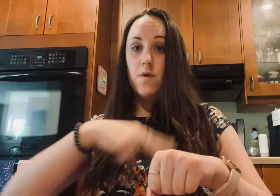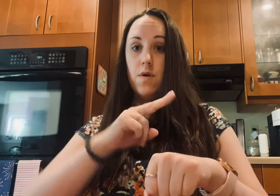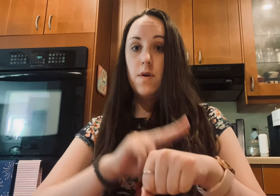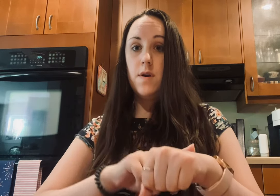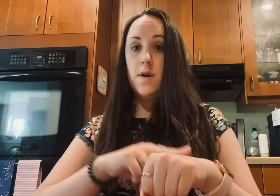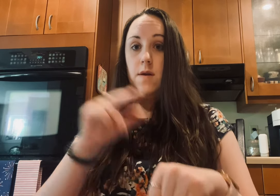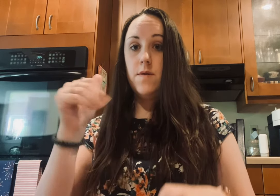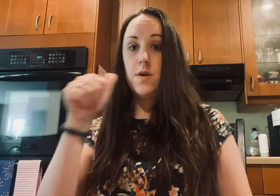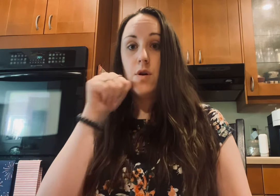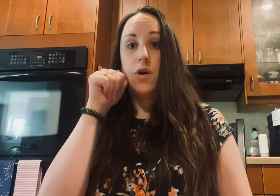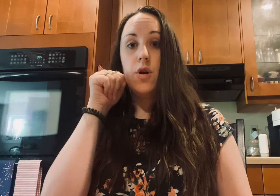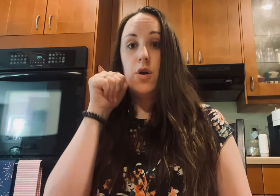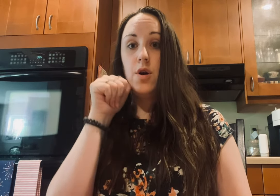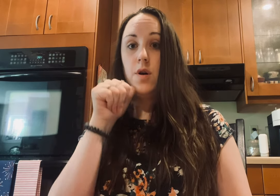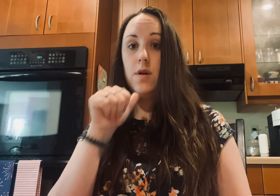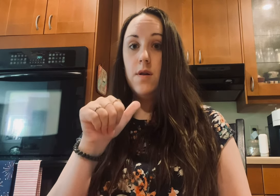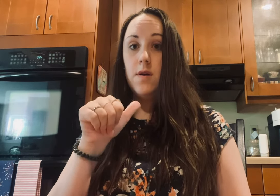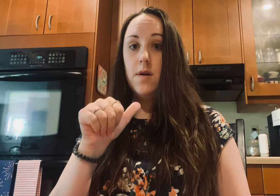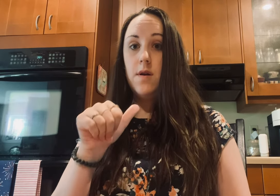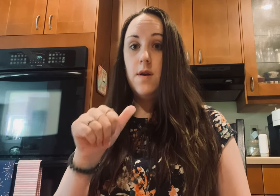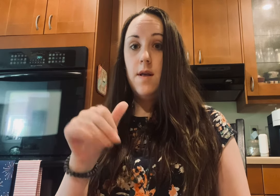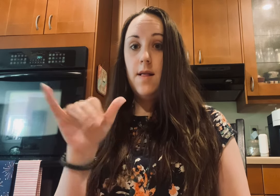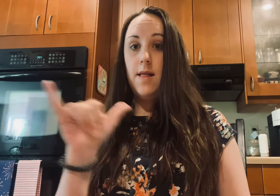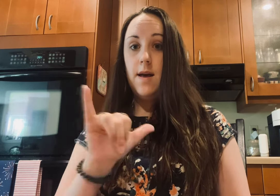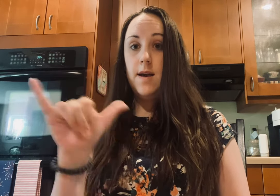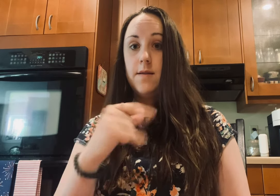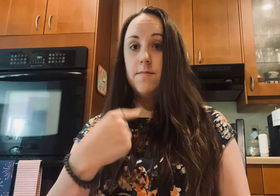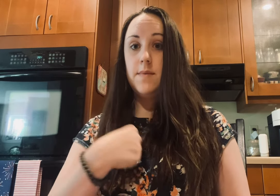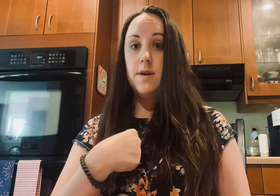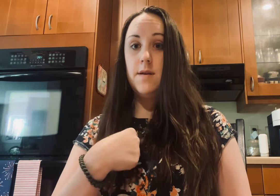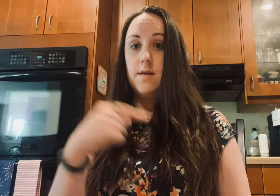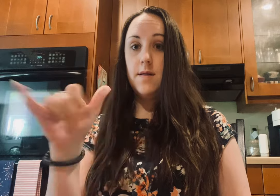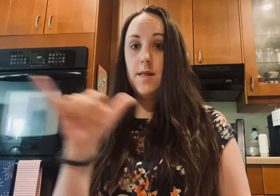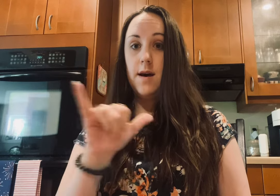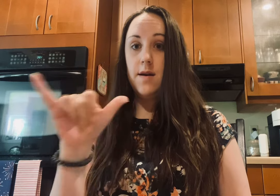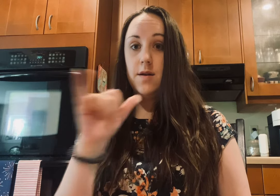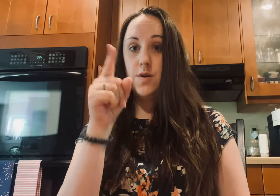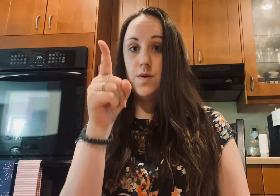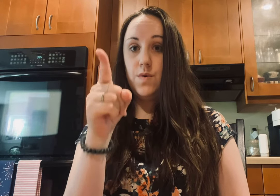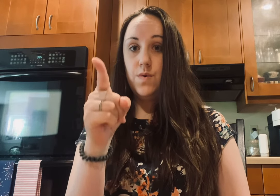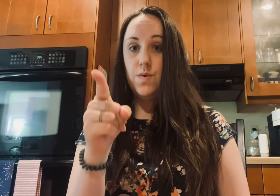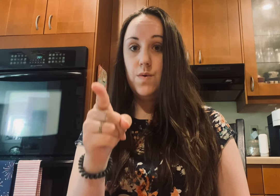ordinary girl Like me Like you Ooh.